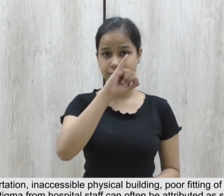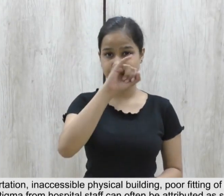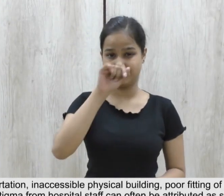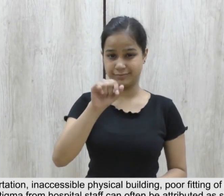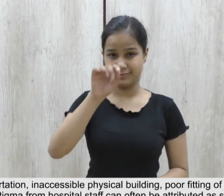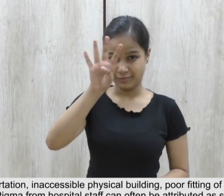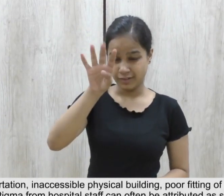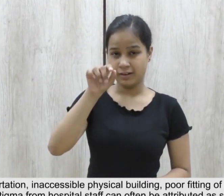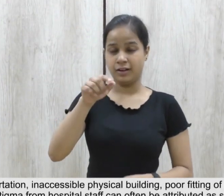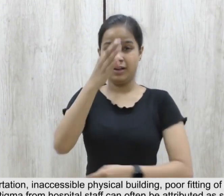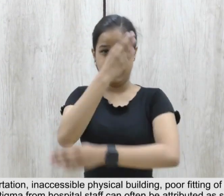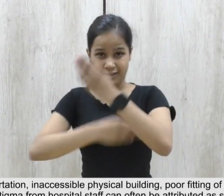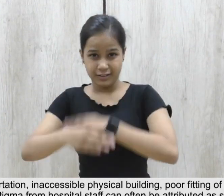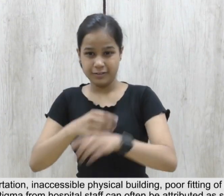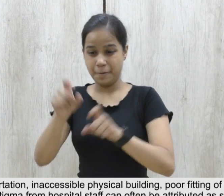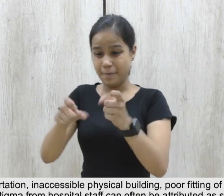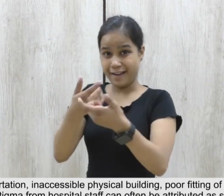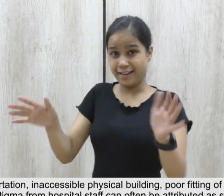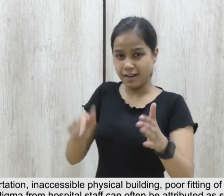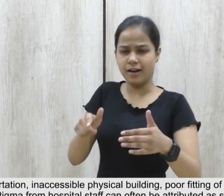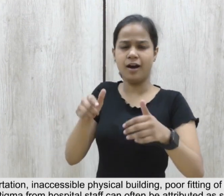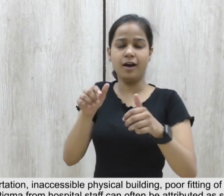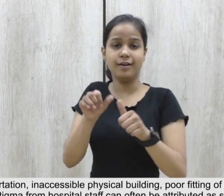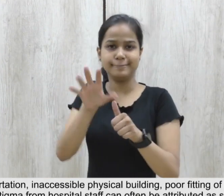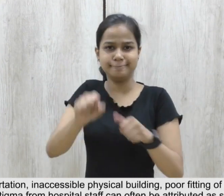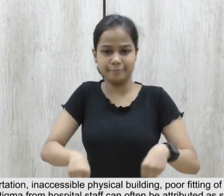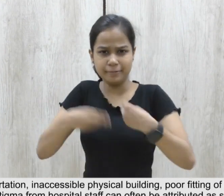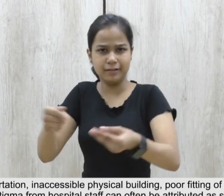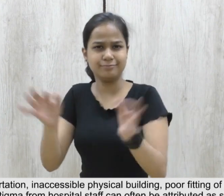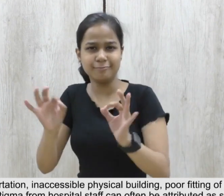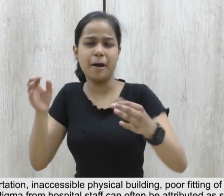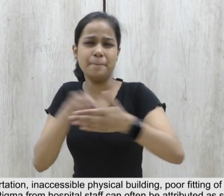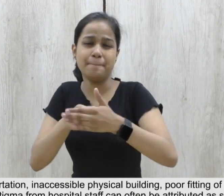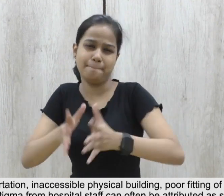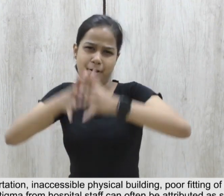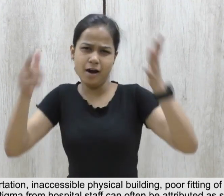6.4 Cost of transportation,